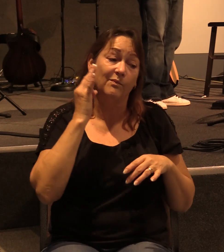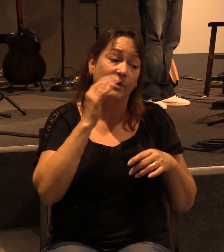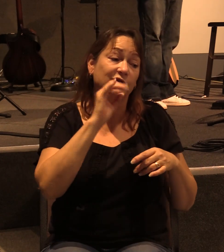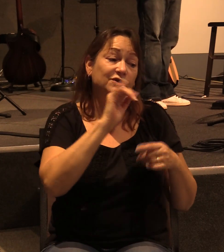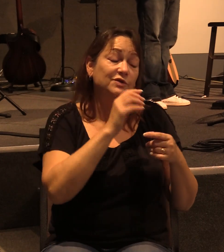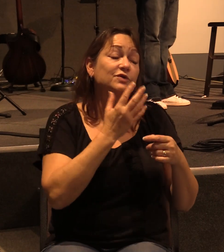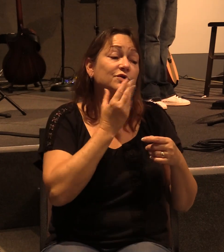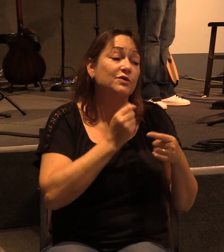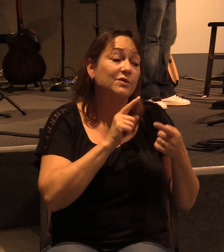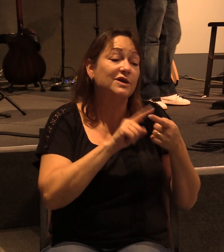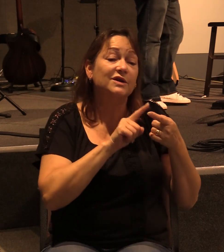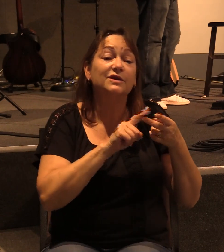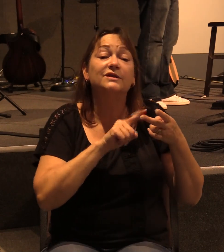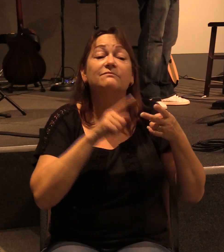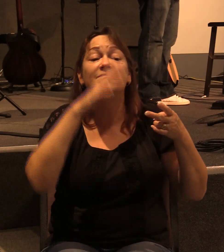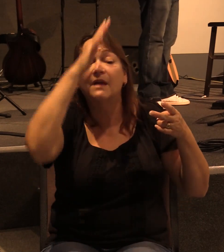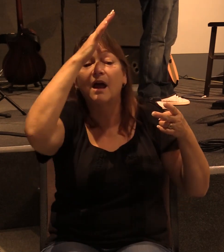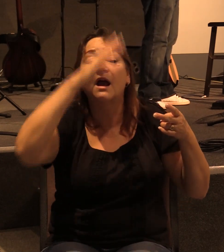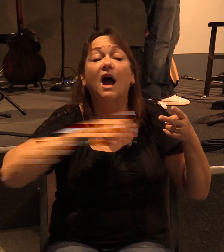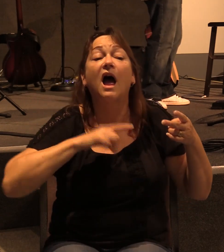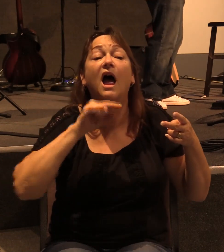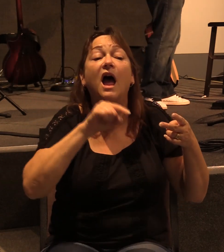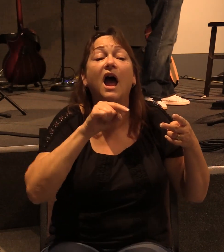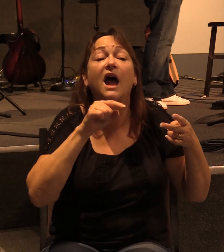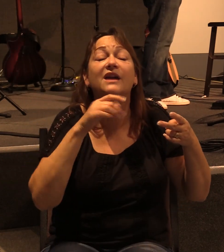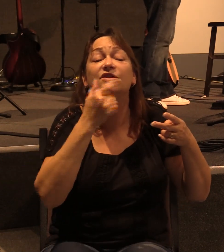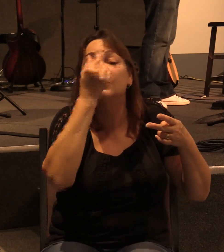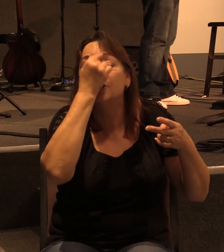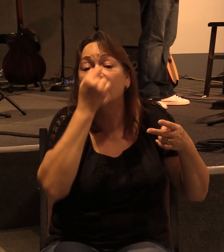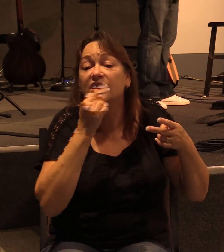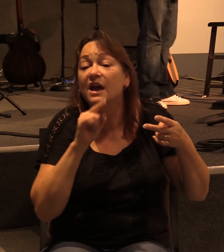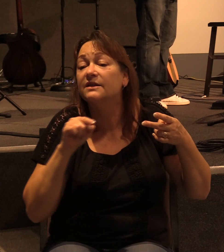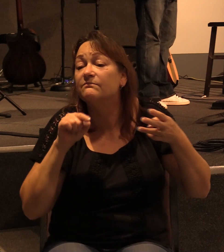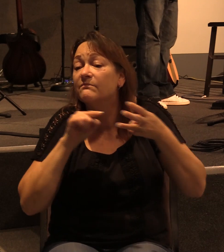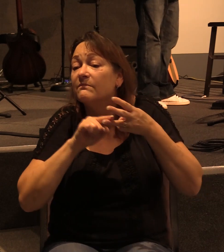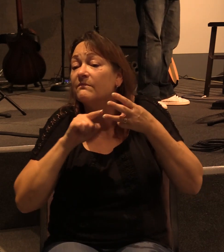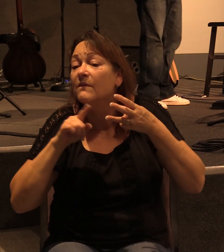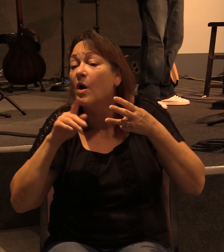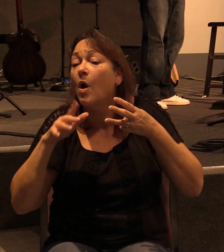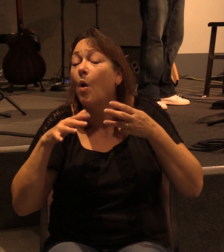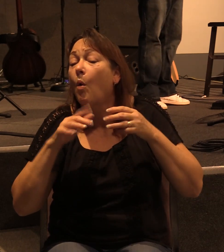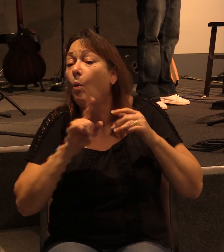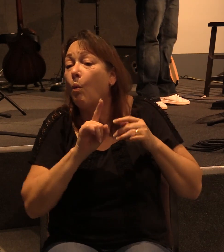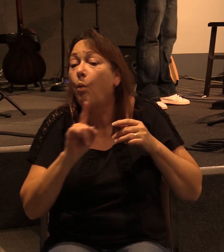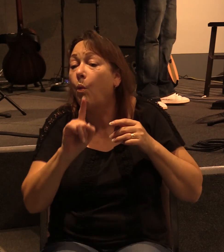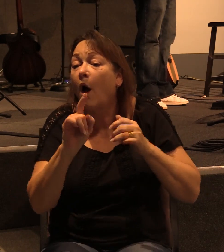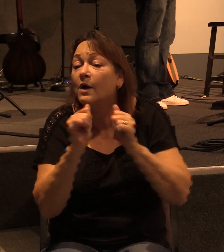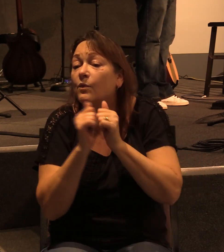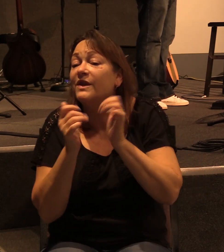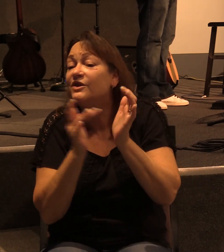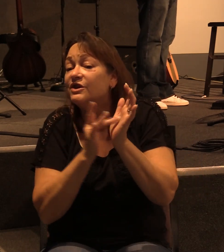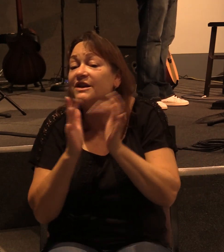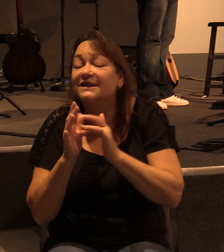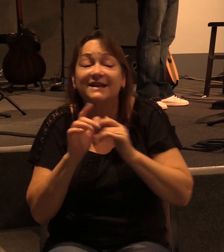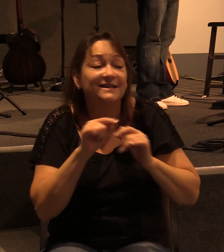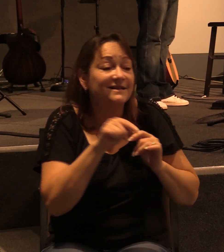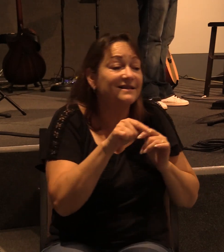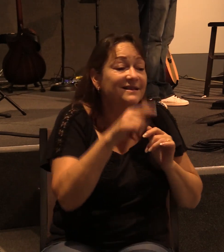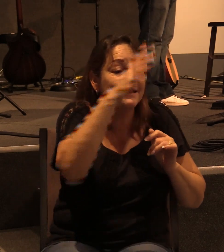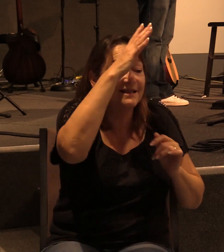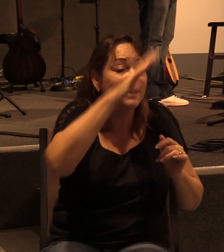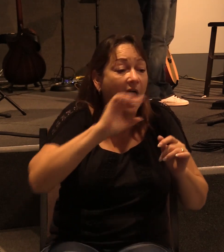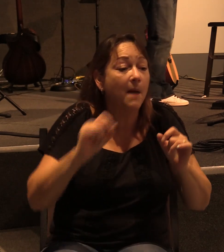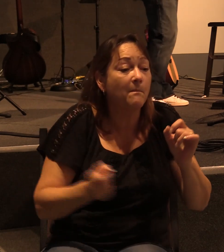this guy was to preach to Gentiles these guys walked with Jesus this guy persecuted people that followed